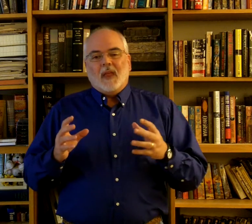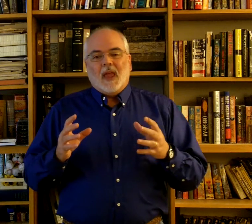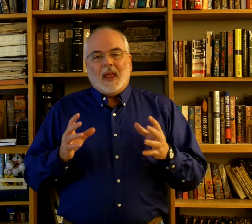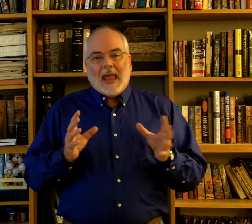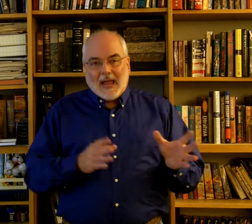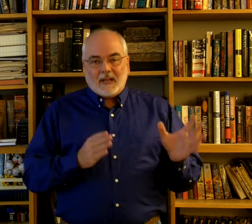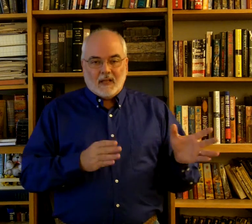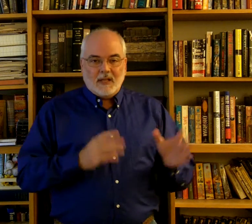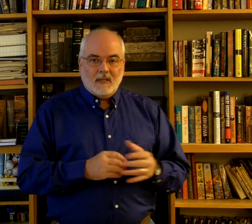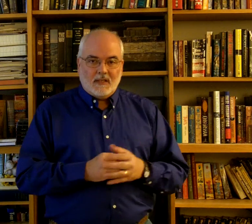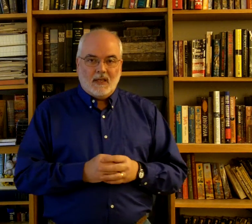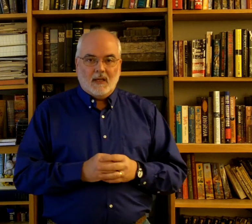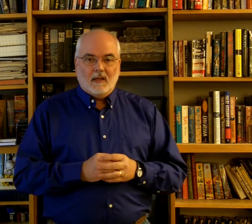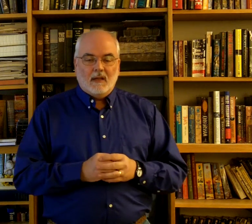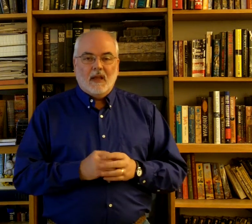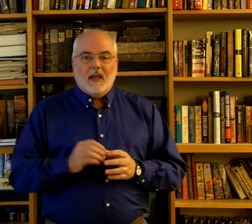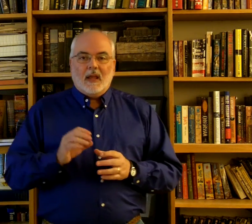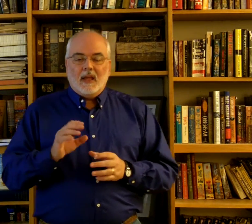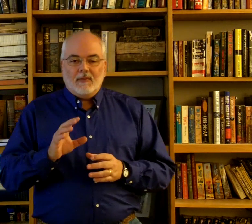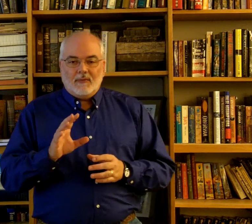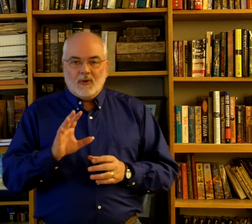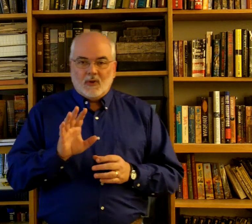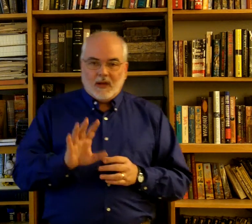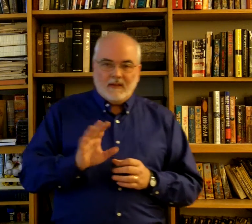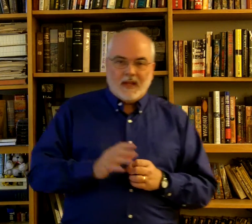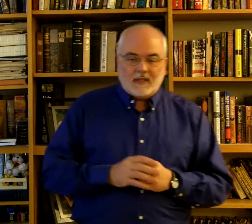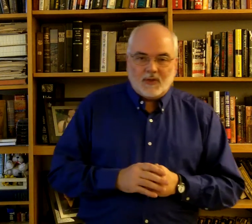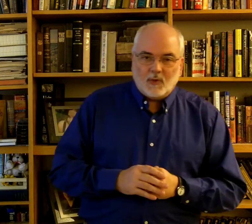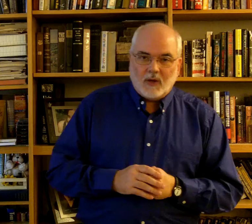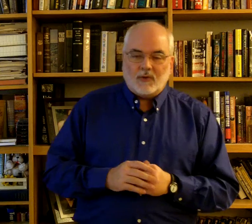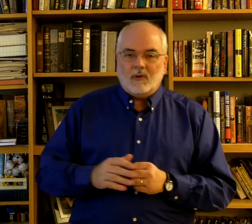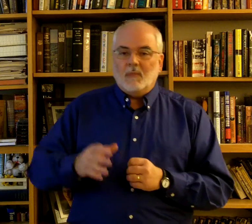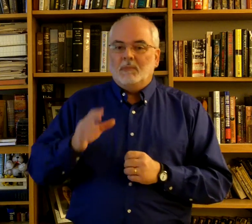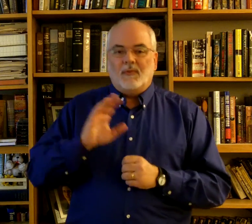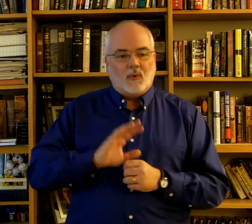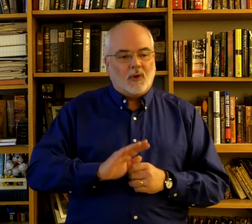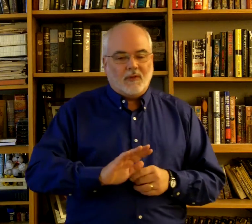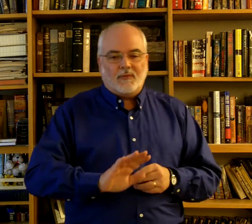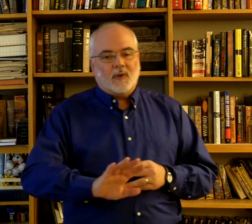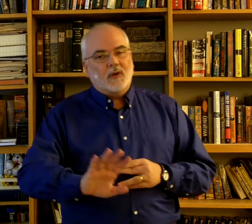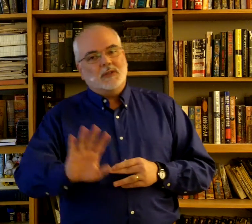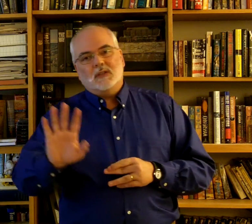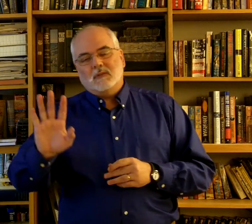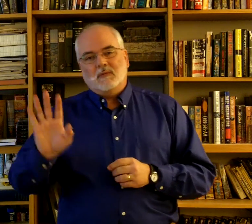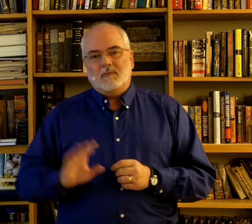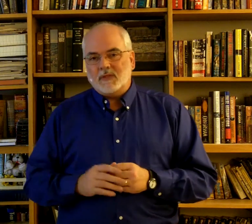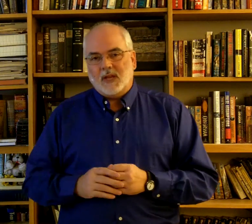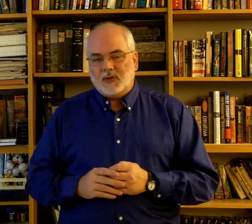At LTC, if you're in that situation before the first session